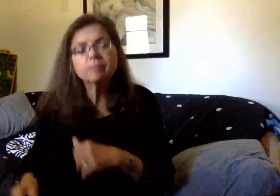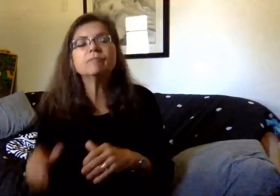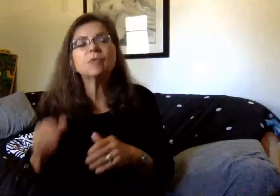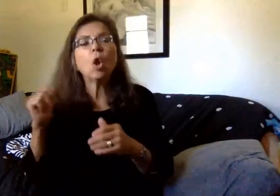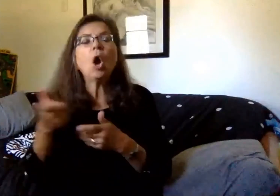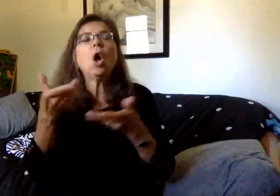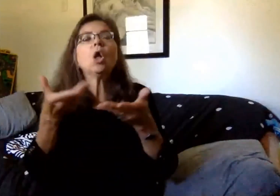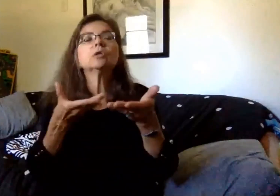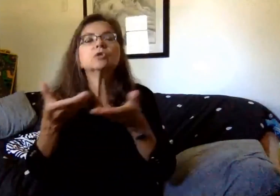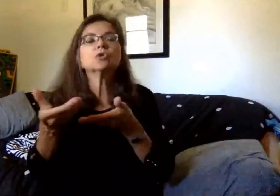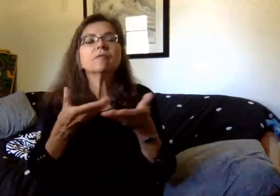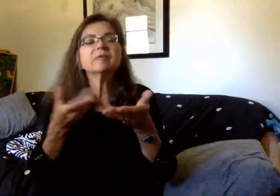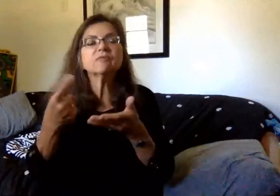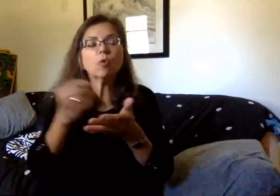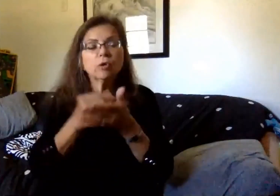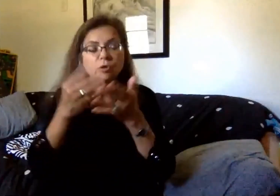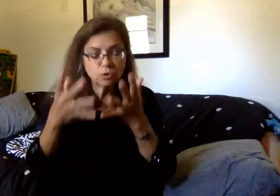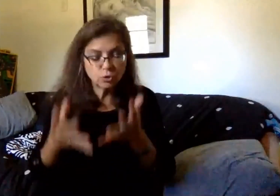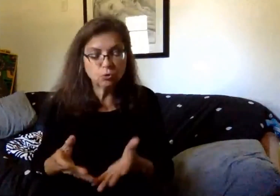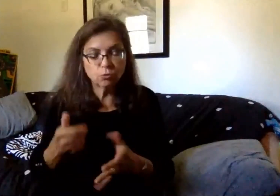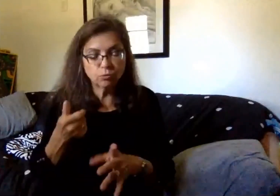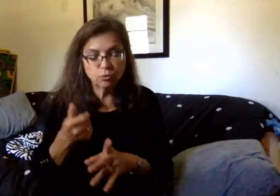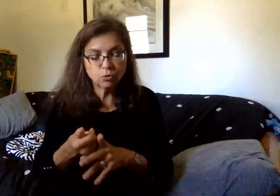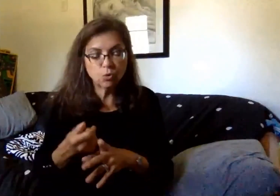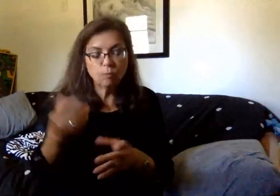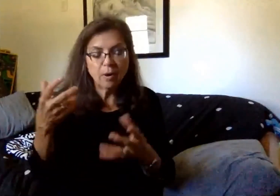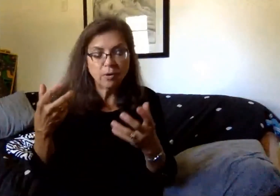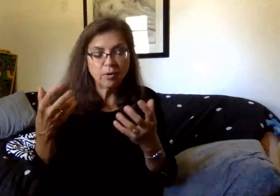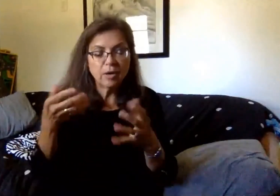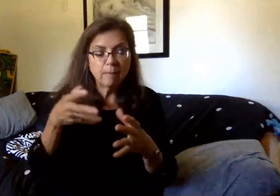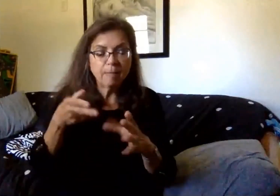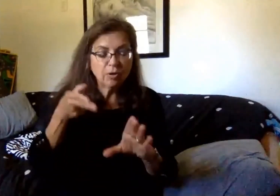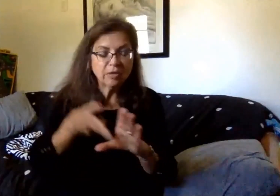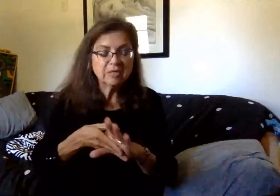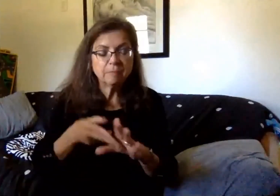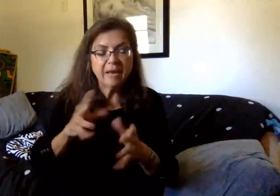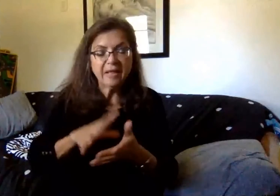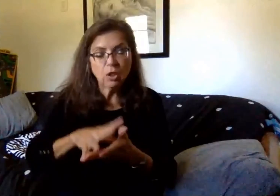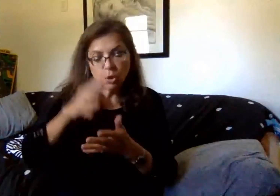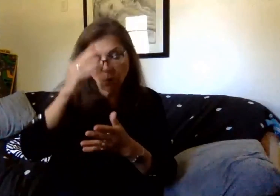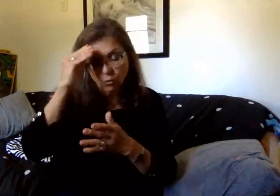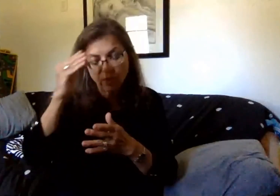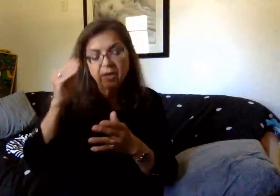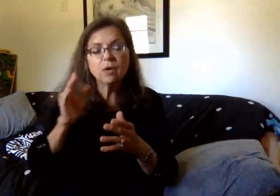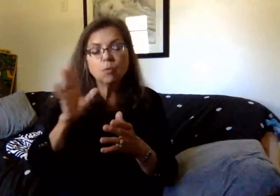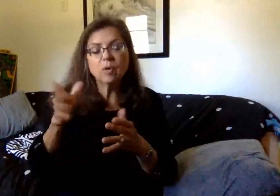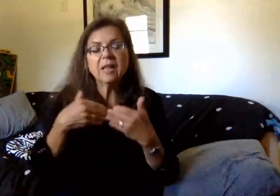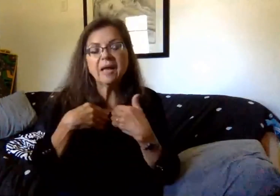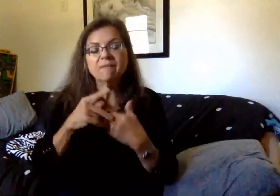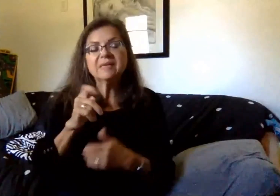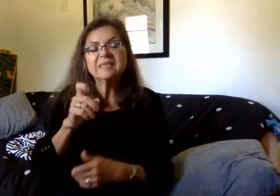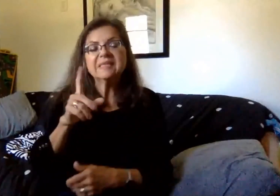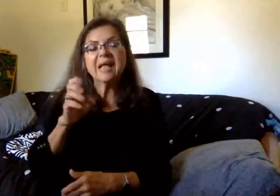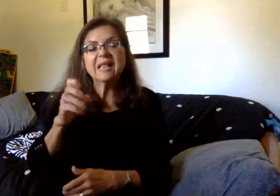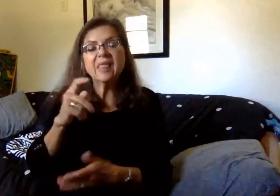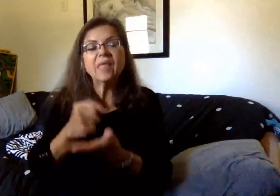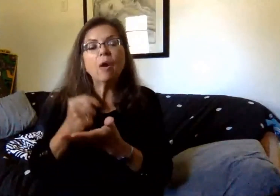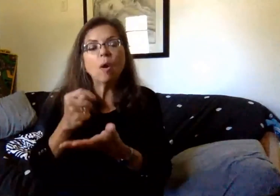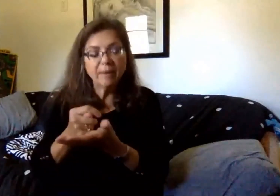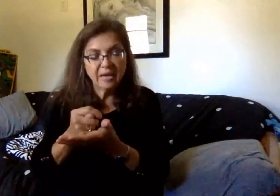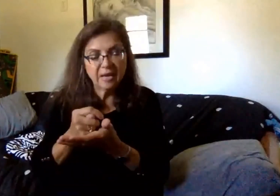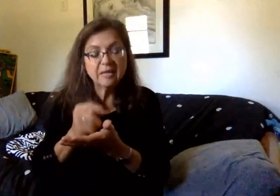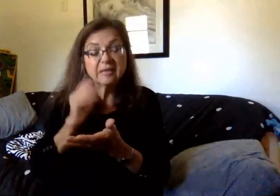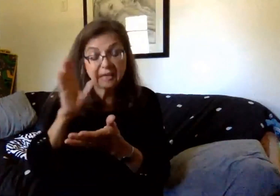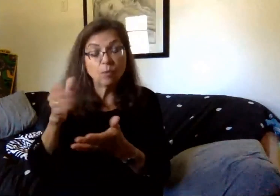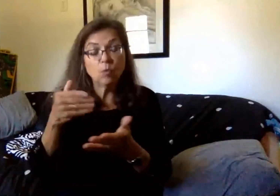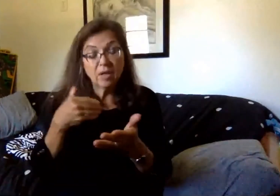for students who are participating in virtual learning will participate in telepractice and teletherapy modes of instruction. Students will have access to their special education teachers,